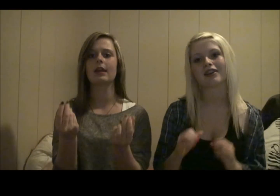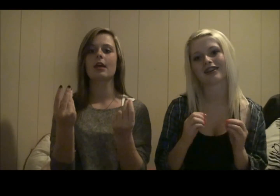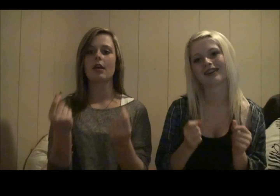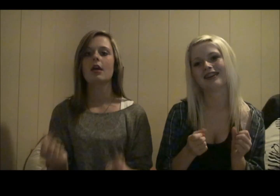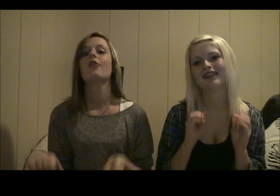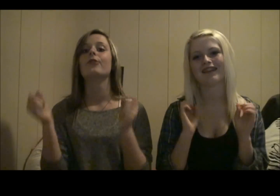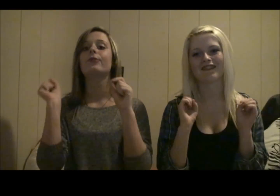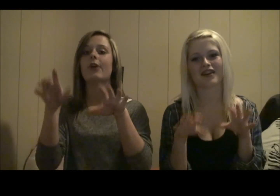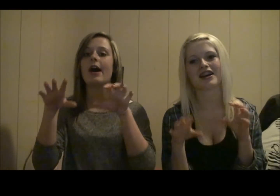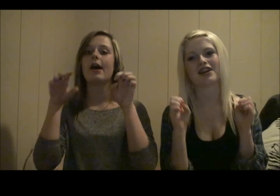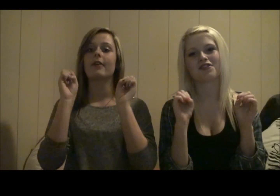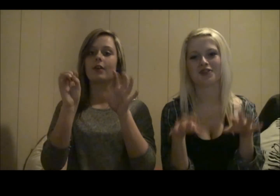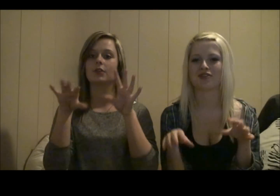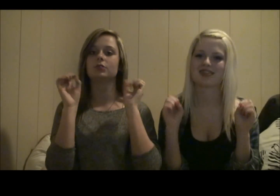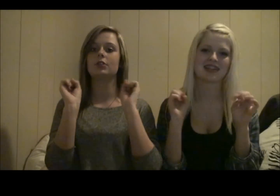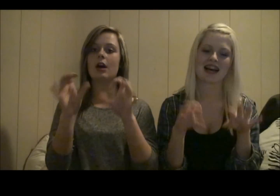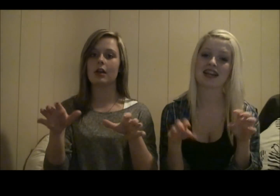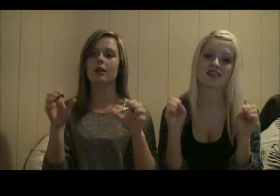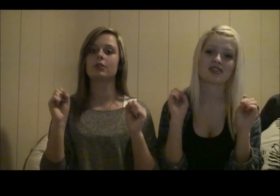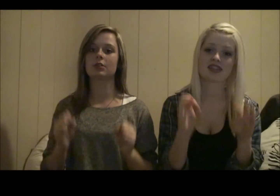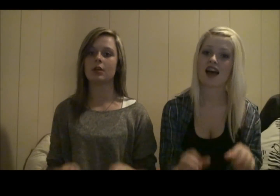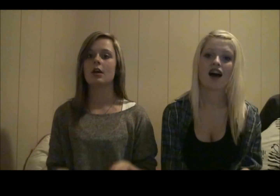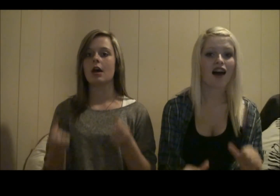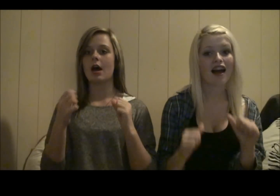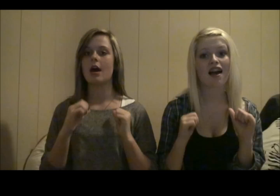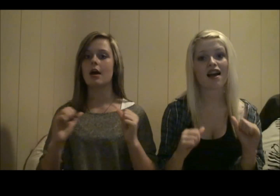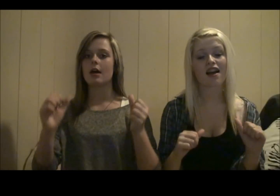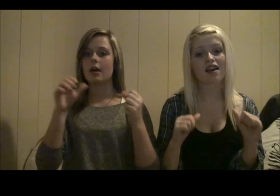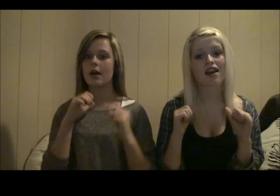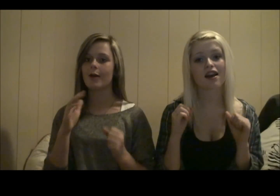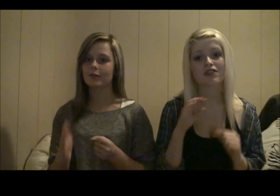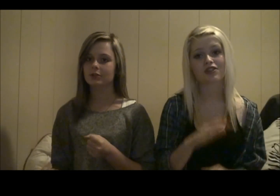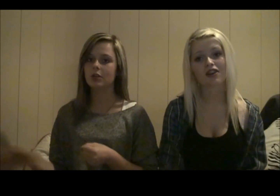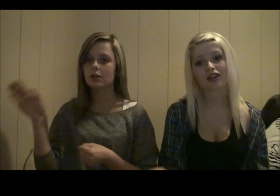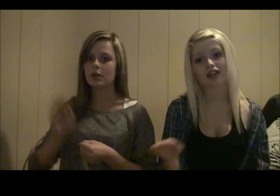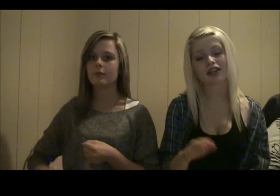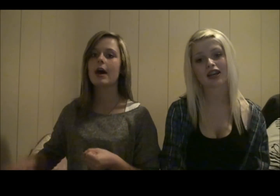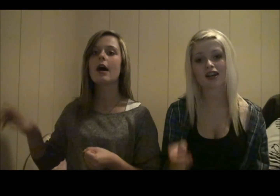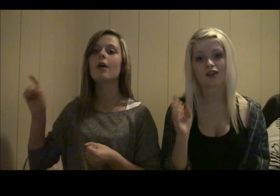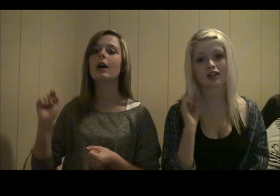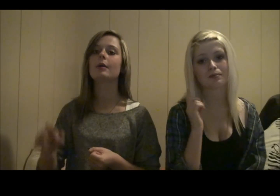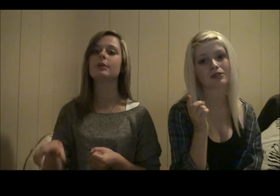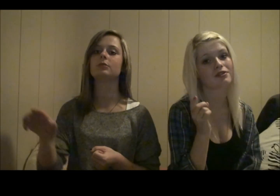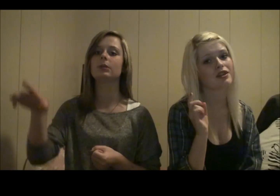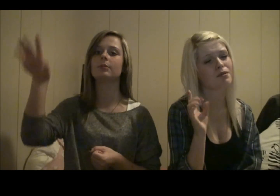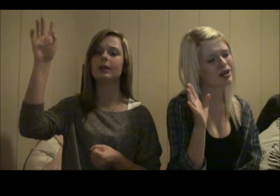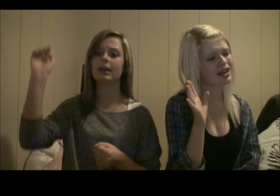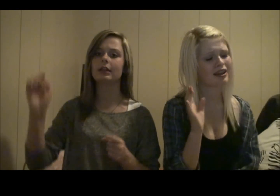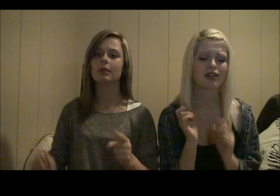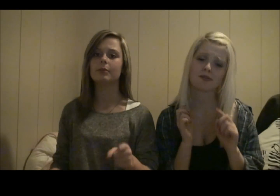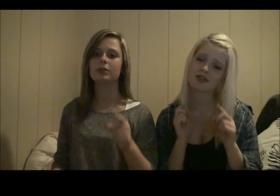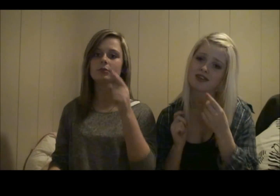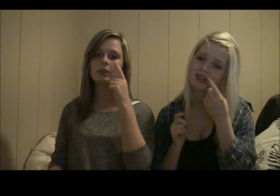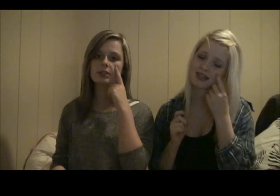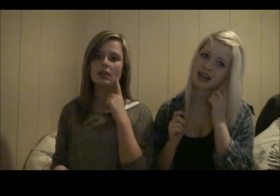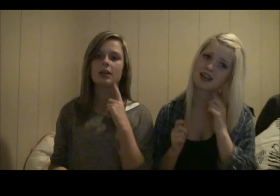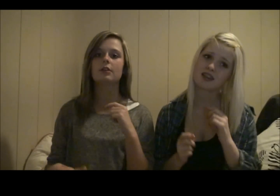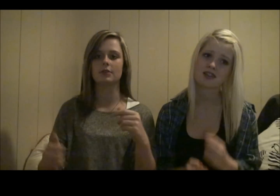five hundred dollars I have a dog and now I bet you're running down And I bet you're running down Oh my